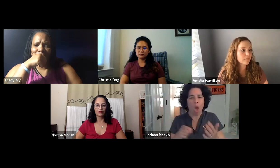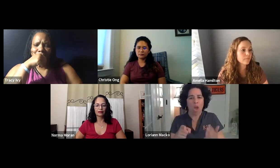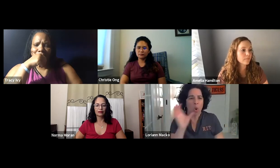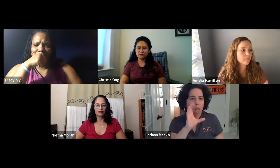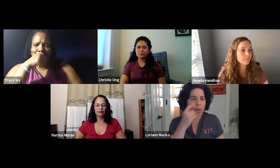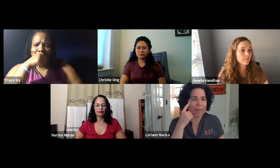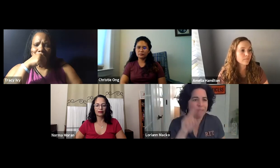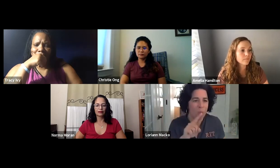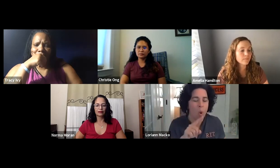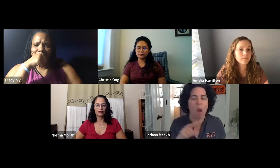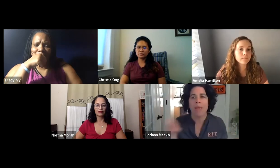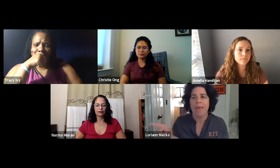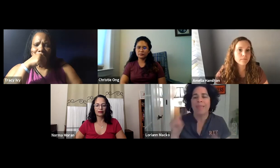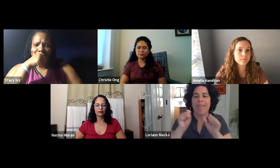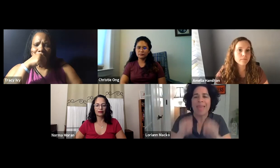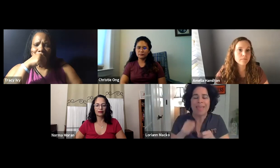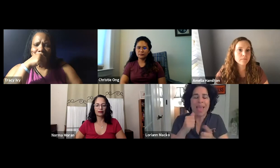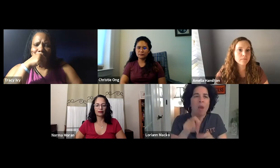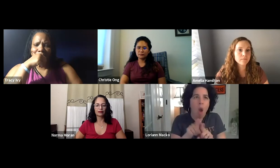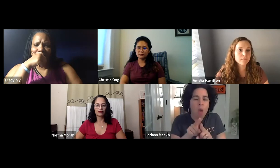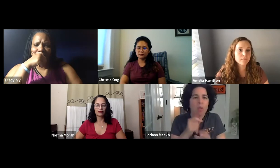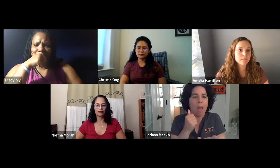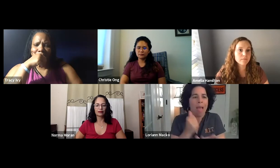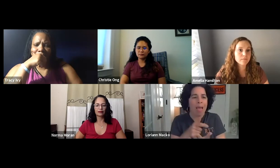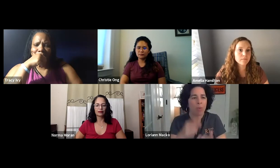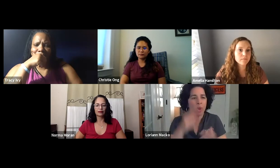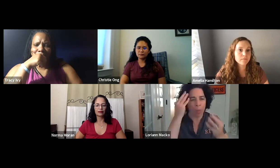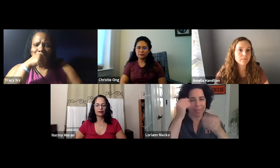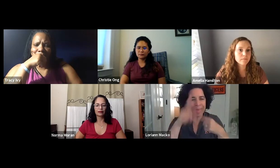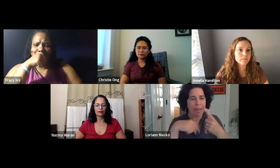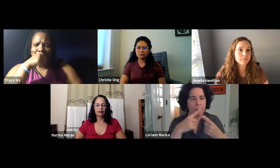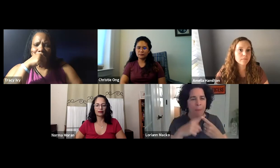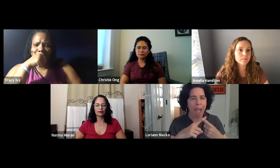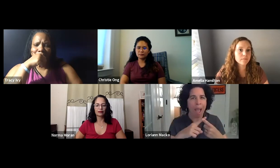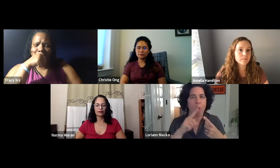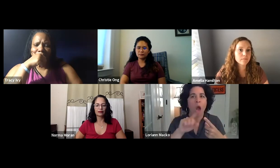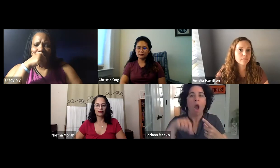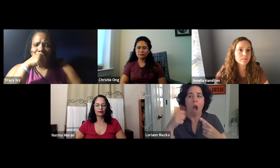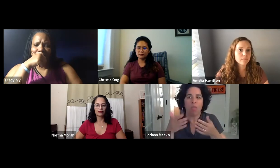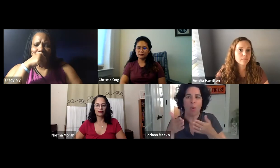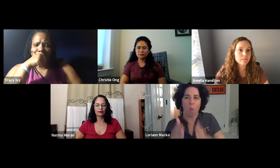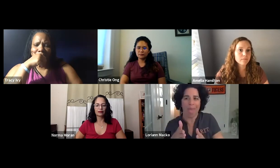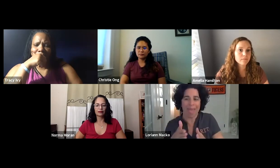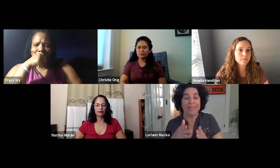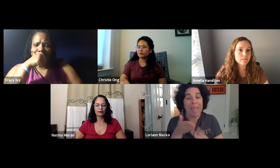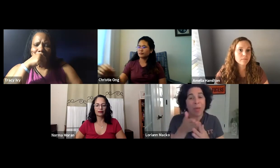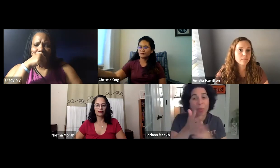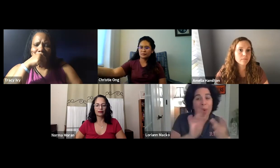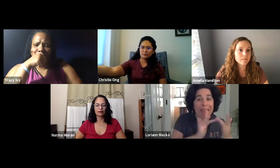It really depends on what you are looking for. But NCE can also help you think about what sort of move you